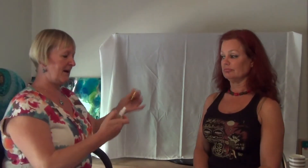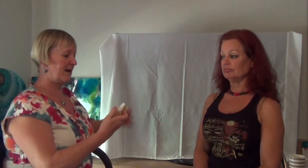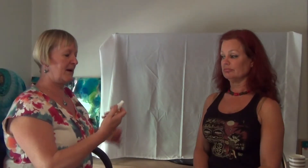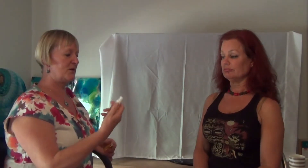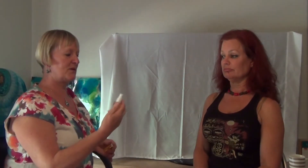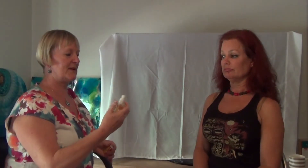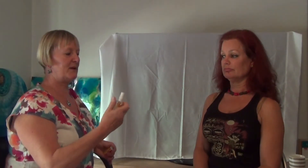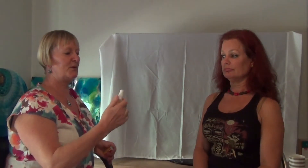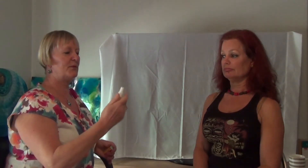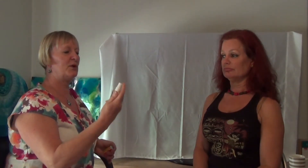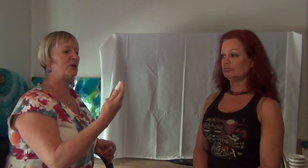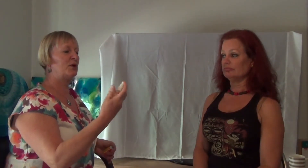Archangel sandal form.